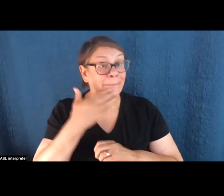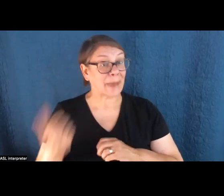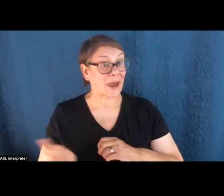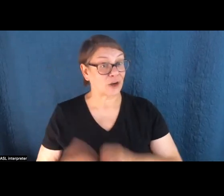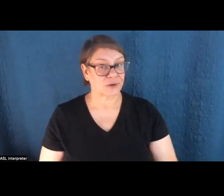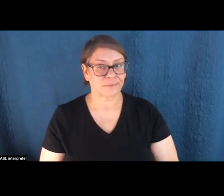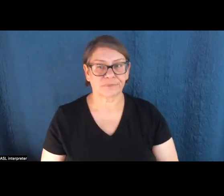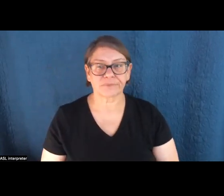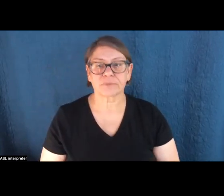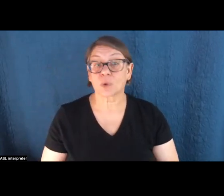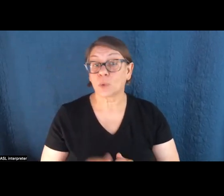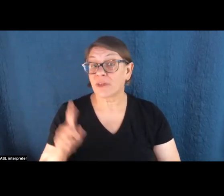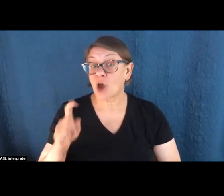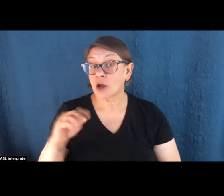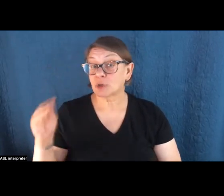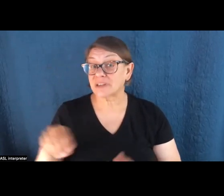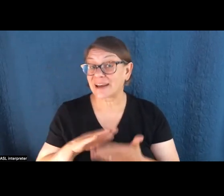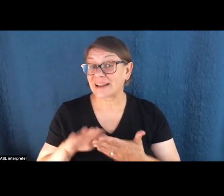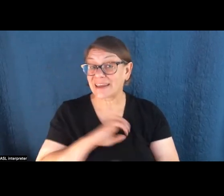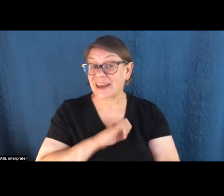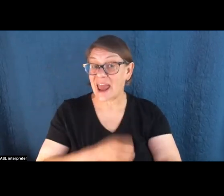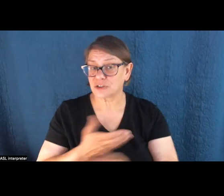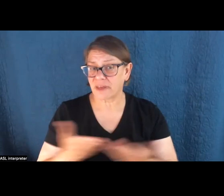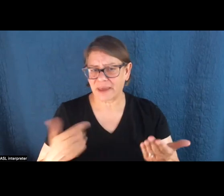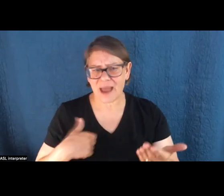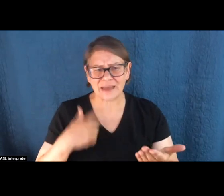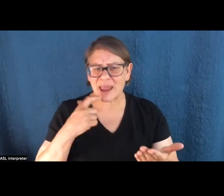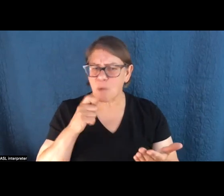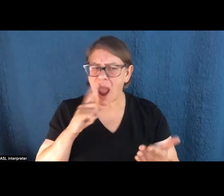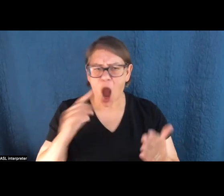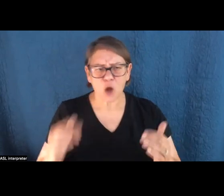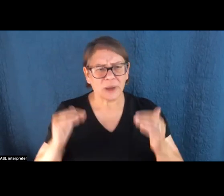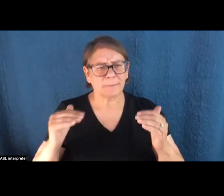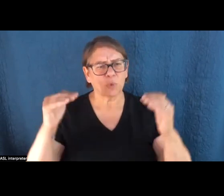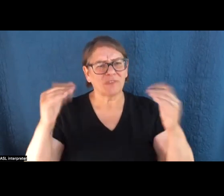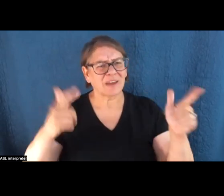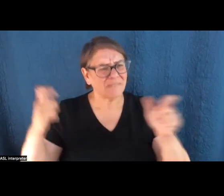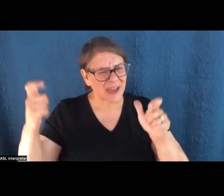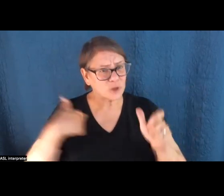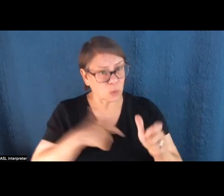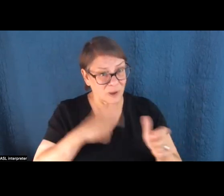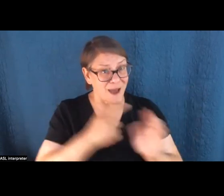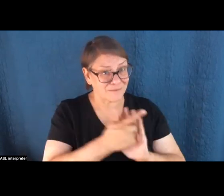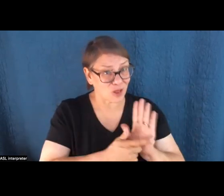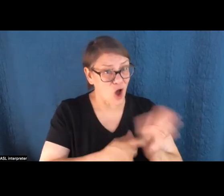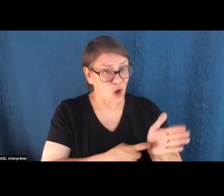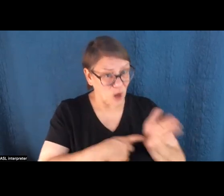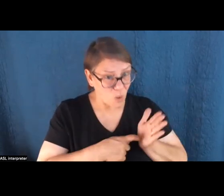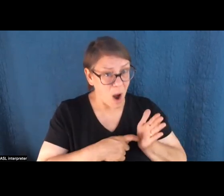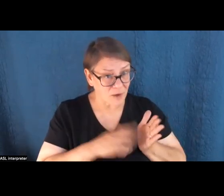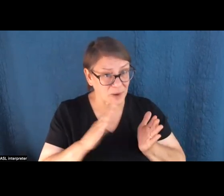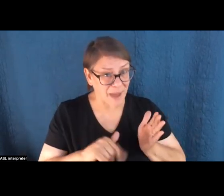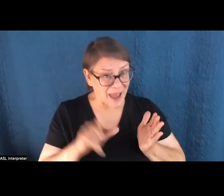100% clean energy thing, I've written a lot of stories about why aren't we moving faster, we've got this law requiring 100% clean energy by